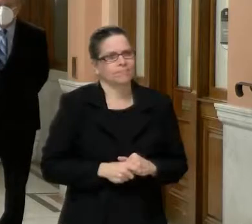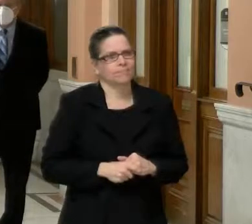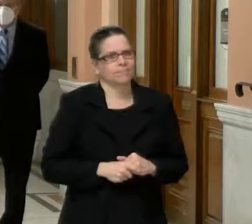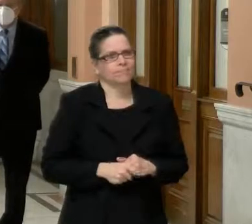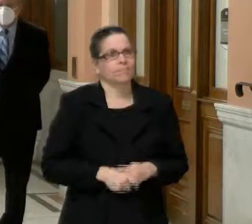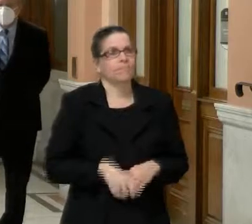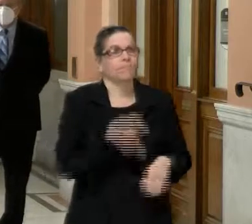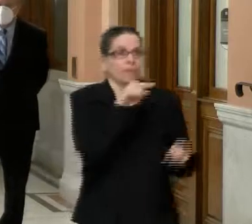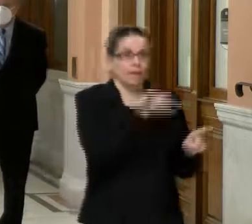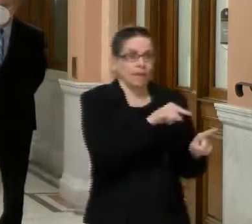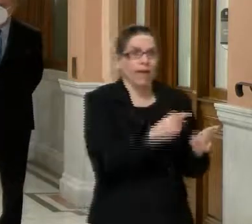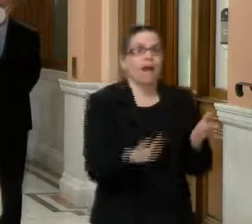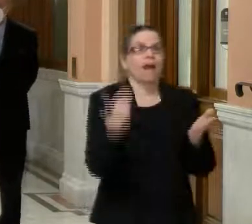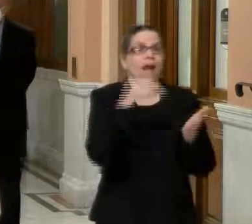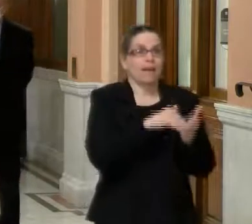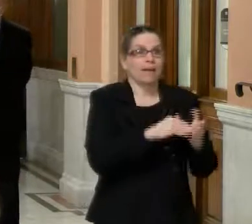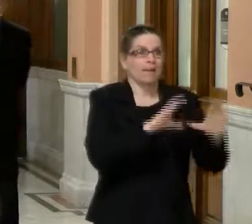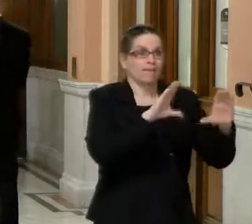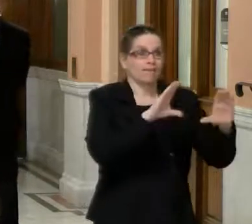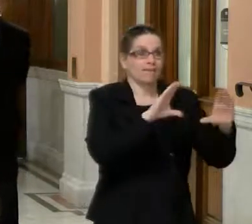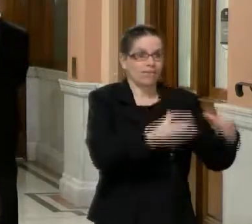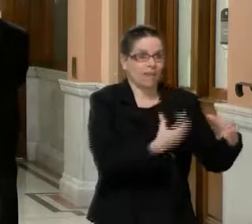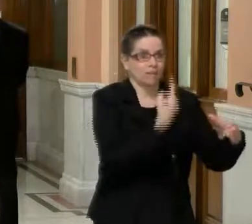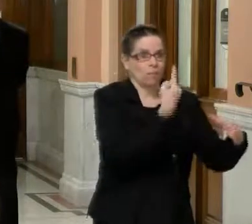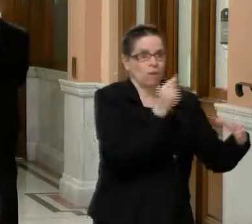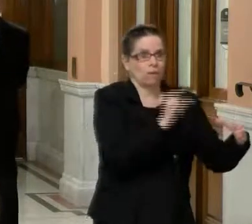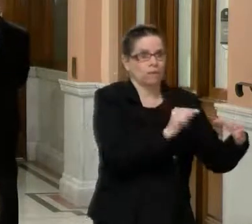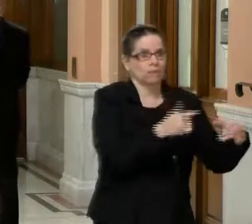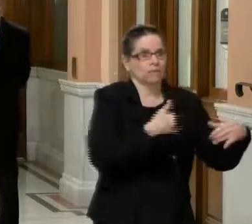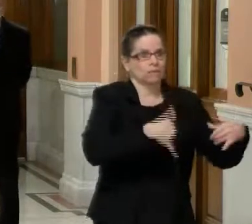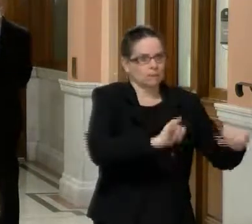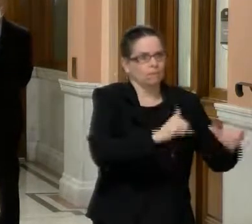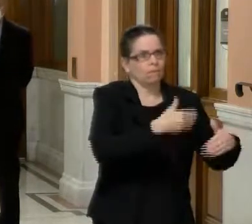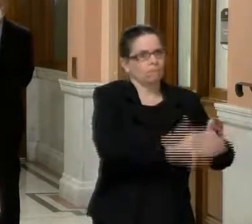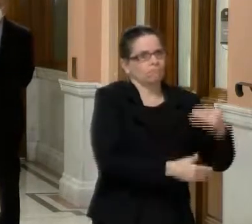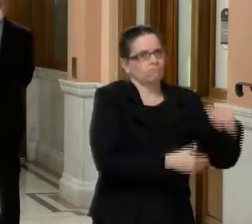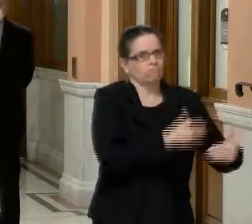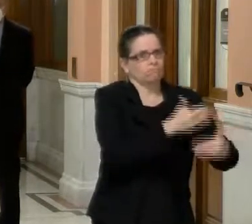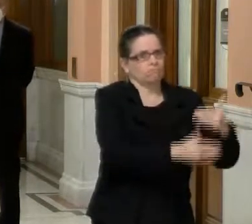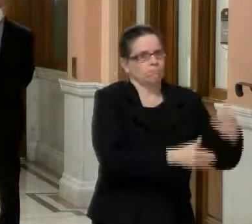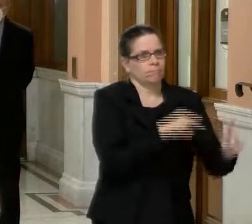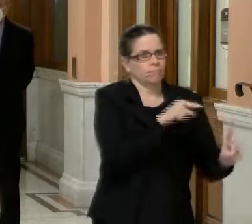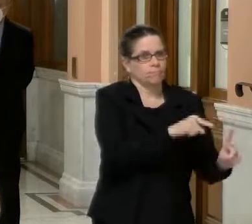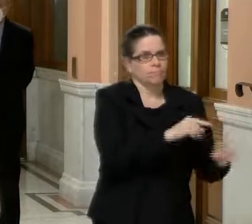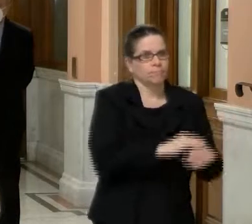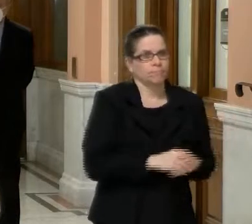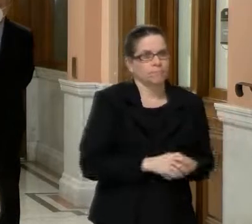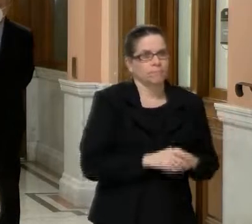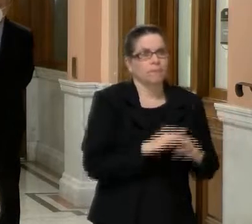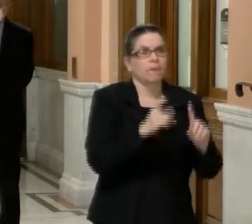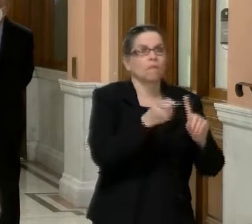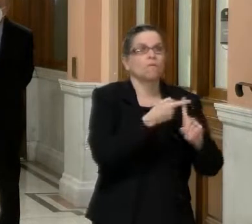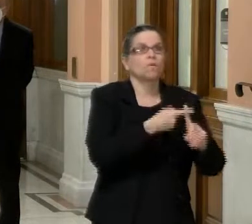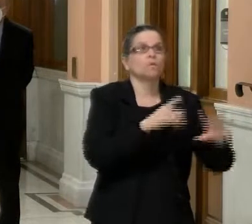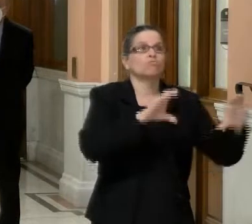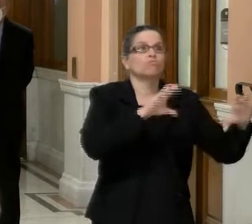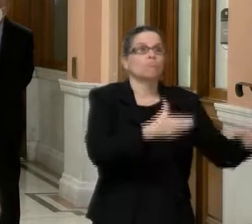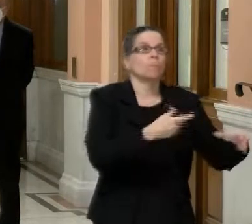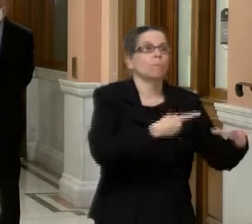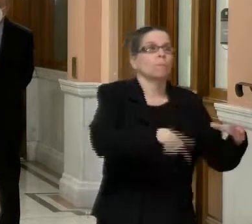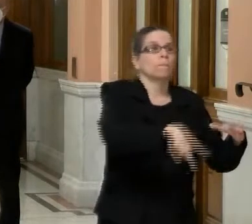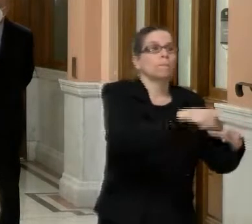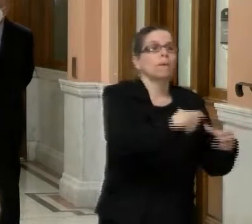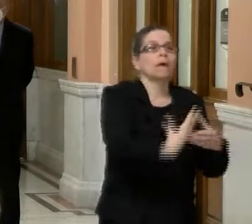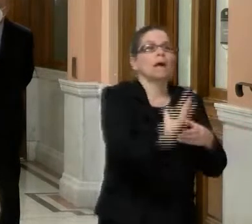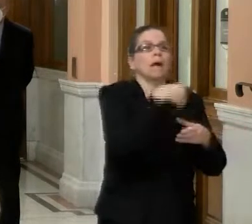one, now that, uh, this, the entire category of folks are, uh, eligible, uh, that includes home